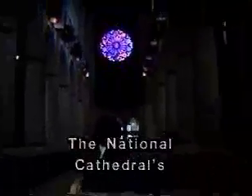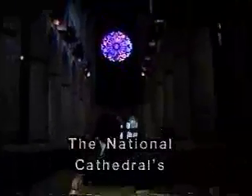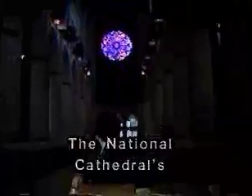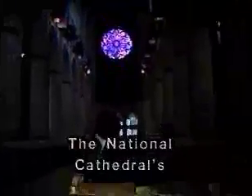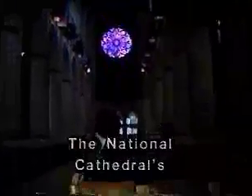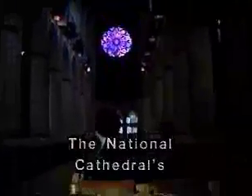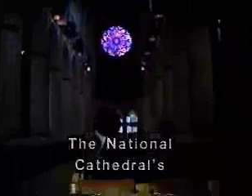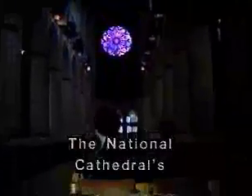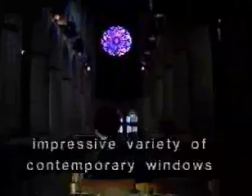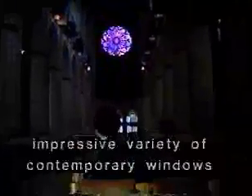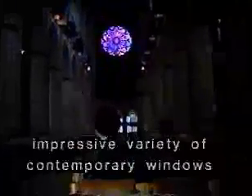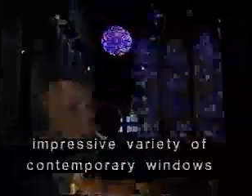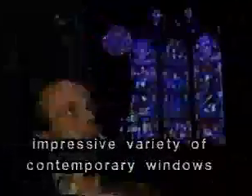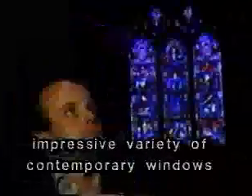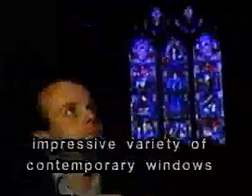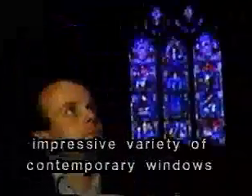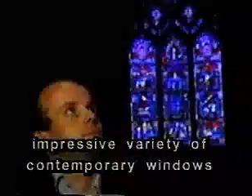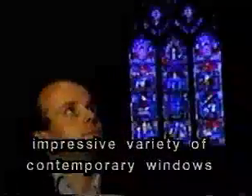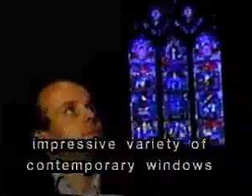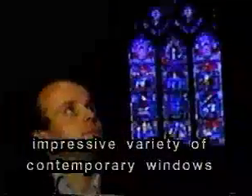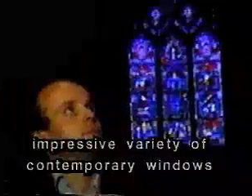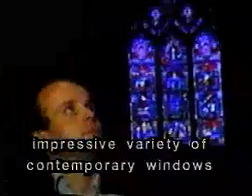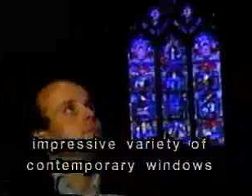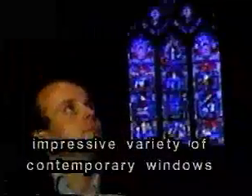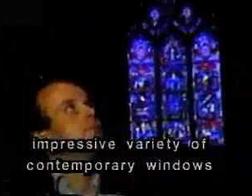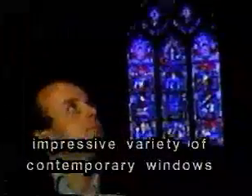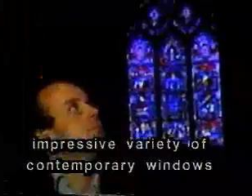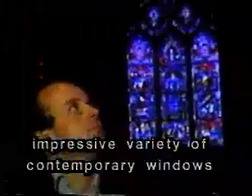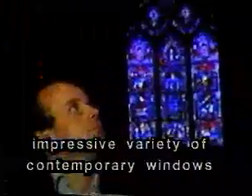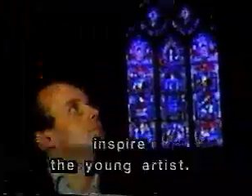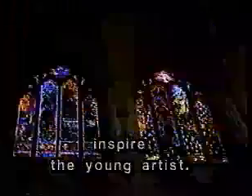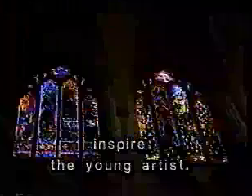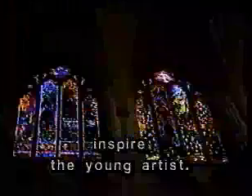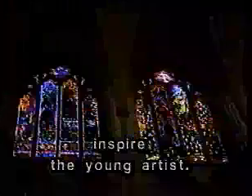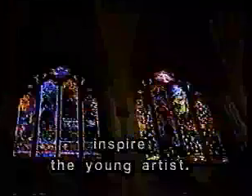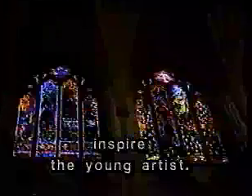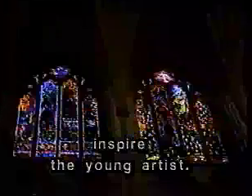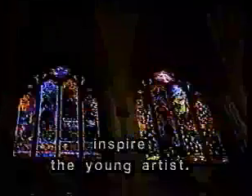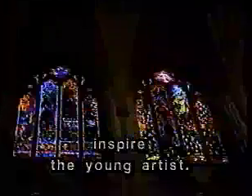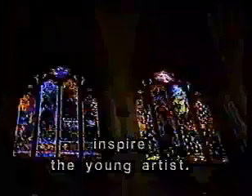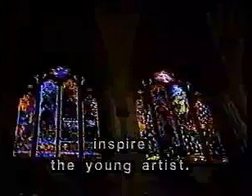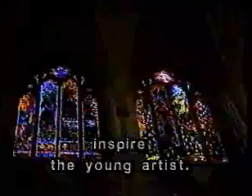Cathedral's impressive variety of contemporary windows inspire the young artist.